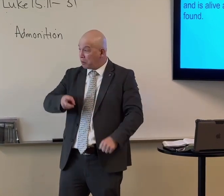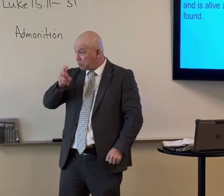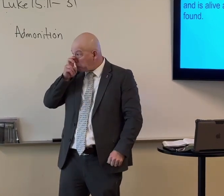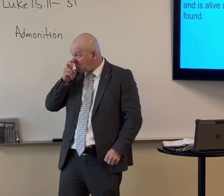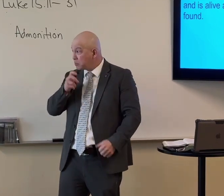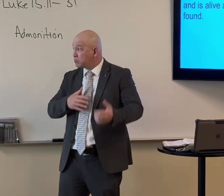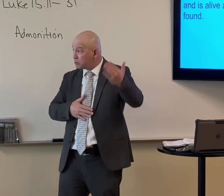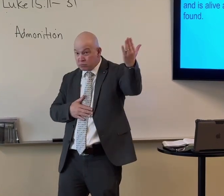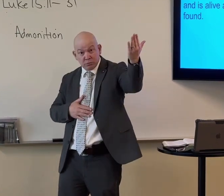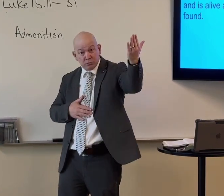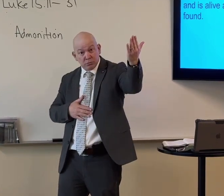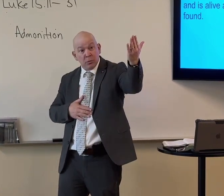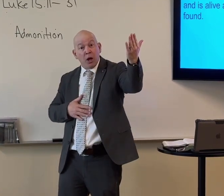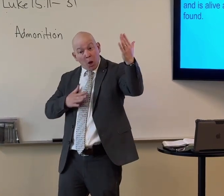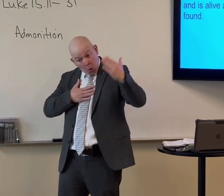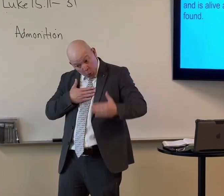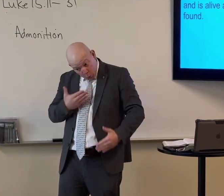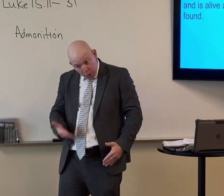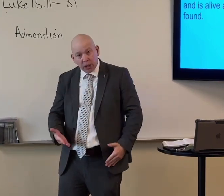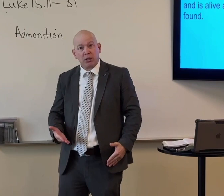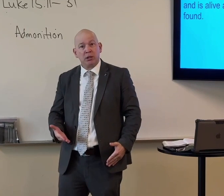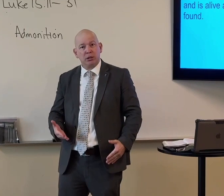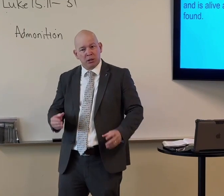He is willing to be more strict with us. He is willing.